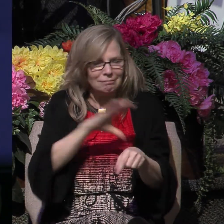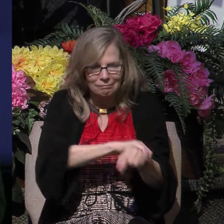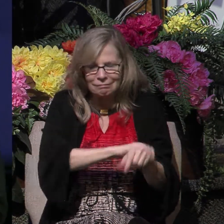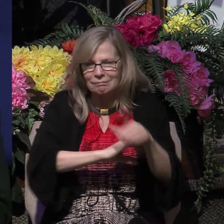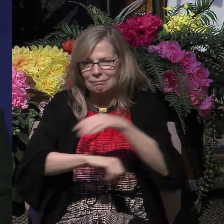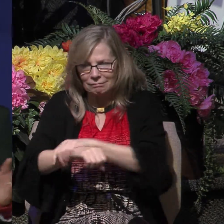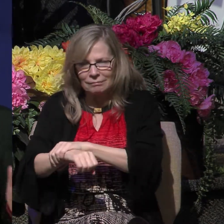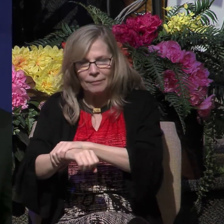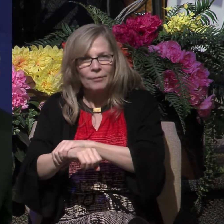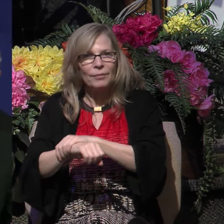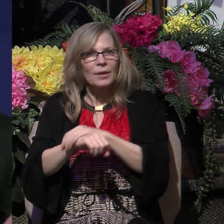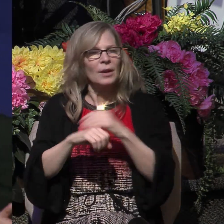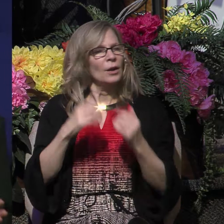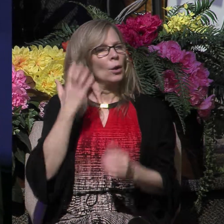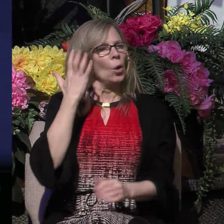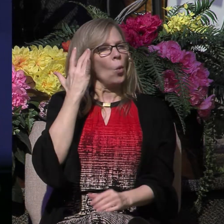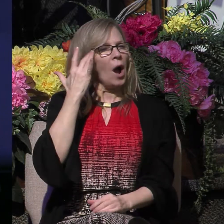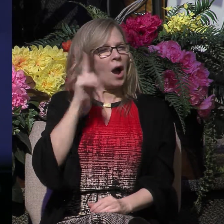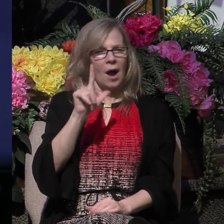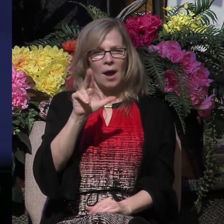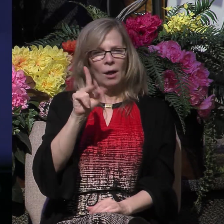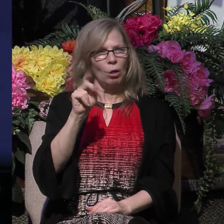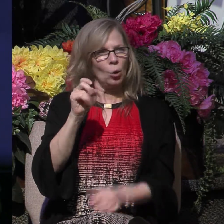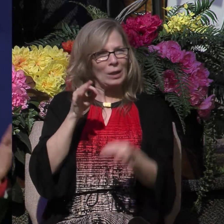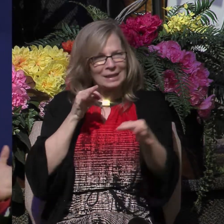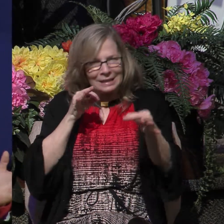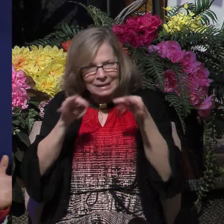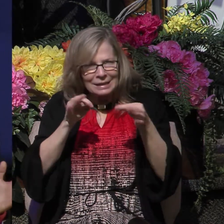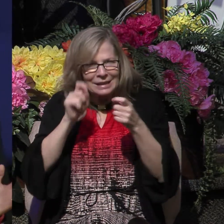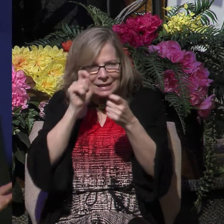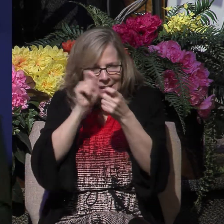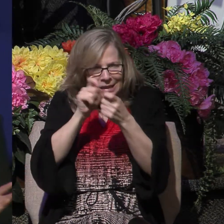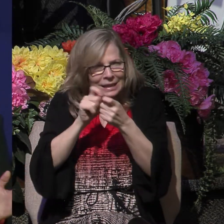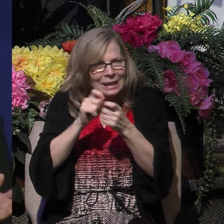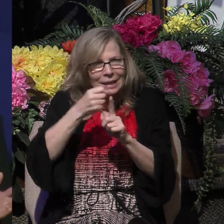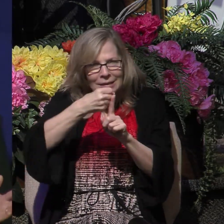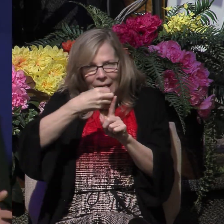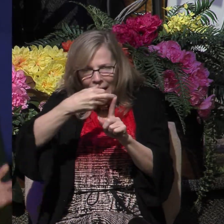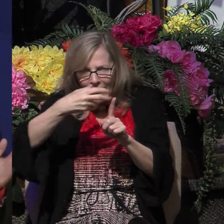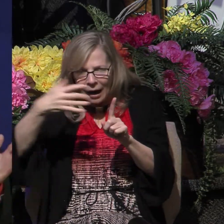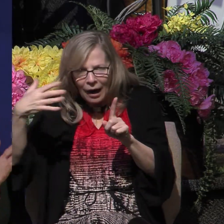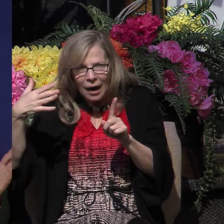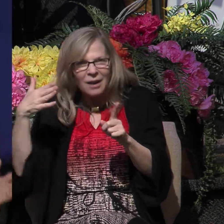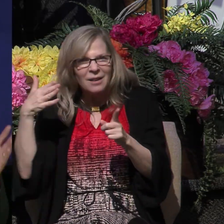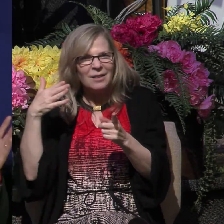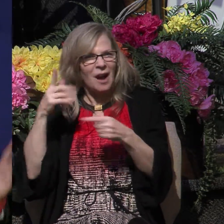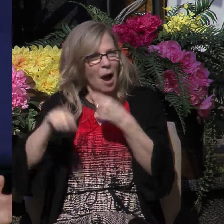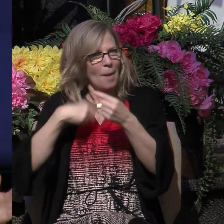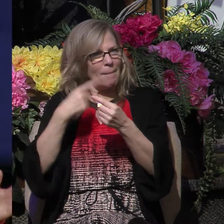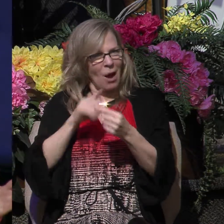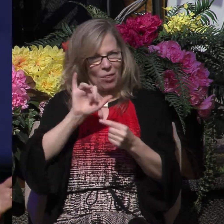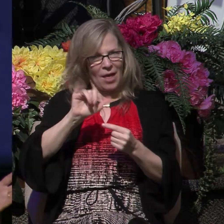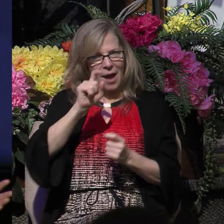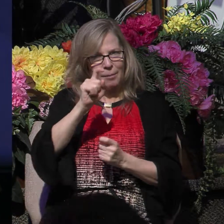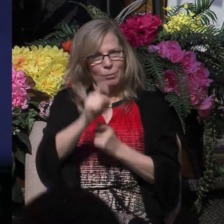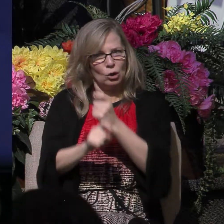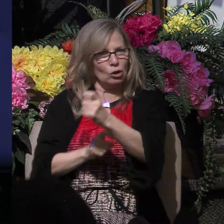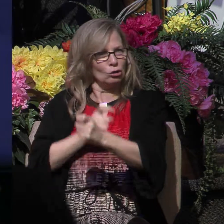giving us the details about this violent persecution against the missionaries is to make the point, which he has been doing